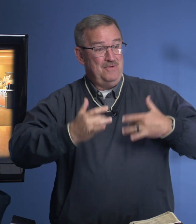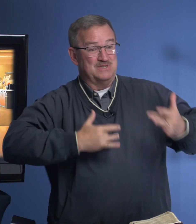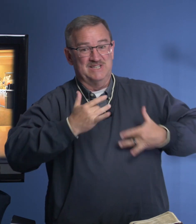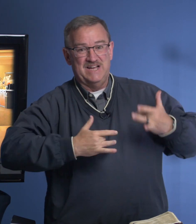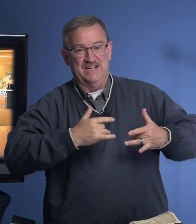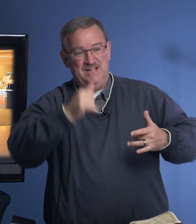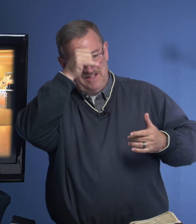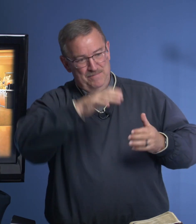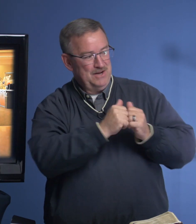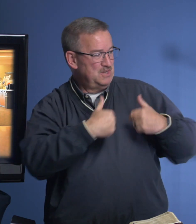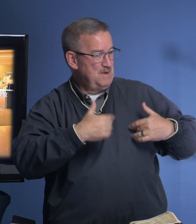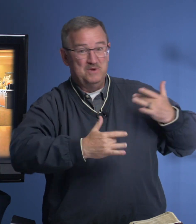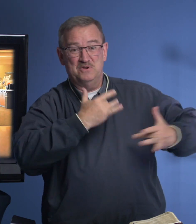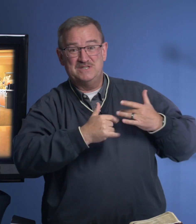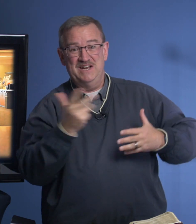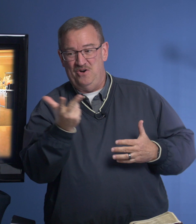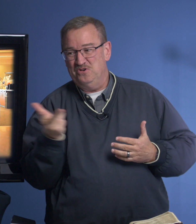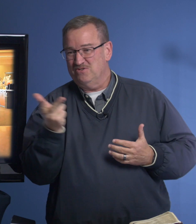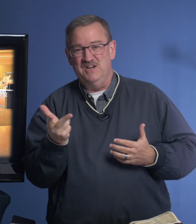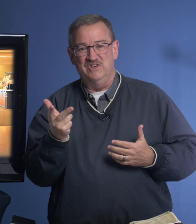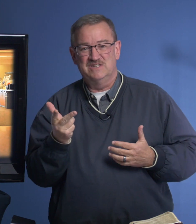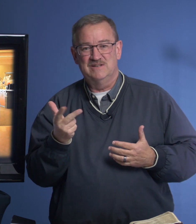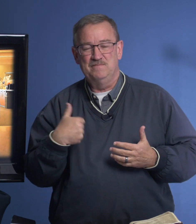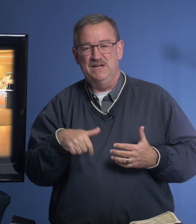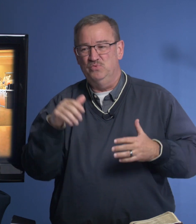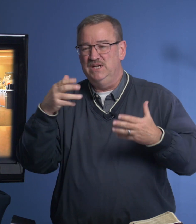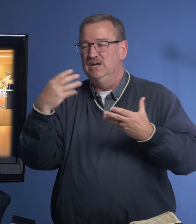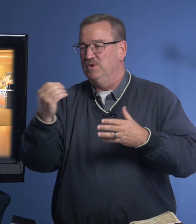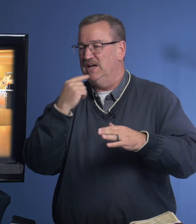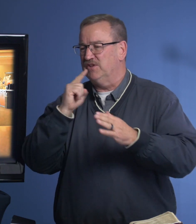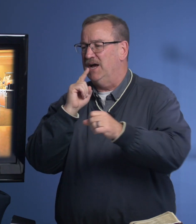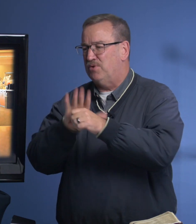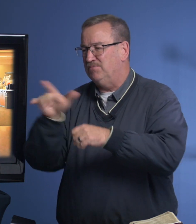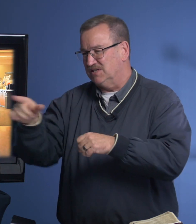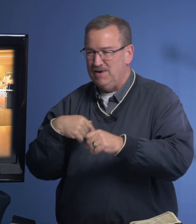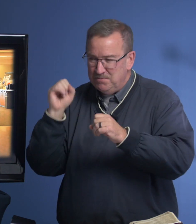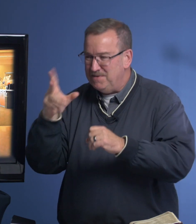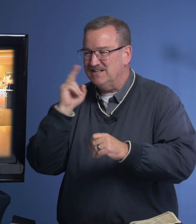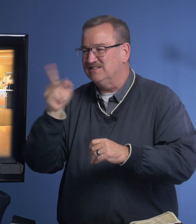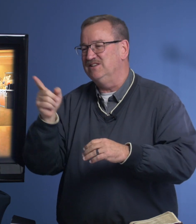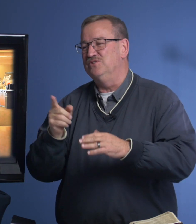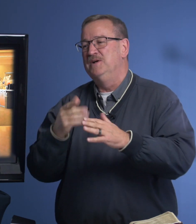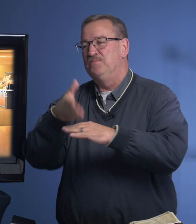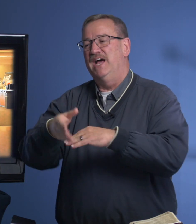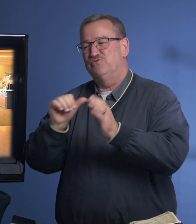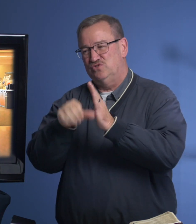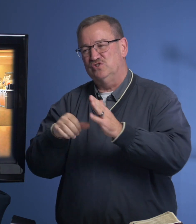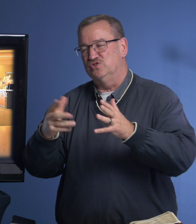was excited. The man with me, we were excited, all three of us. And we left, and I promised him, I'll be back to see you after the surgery.